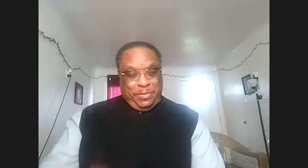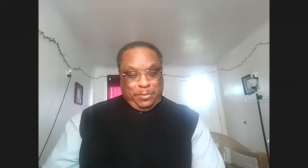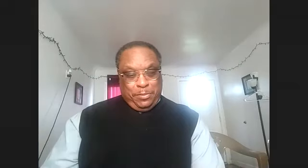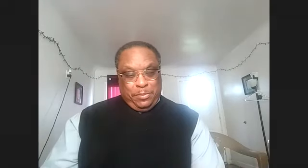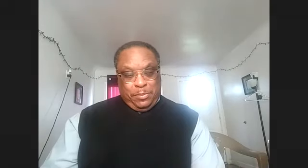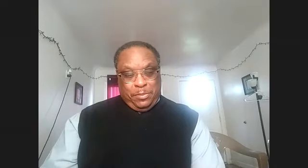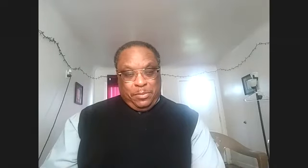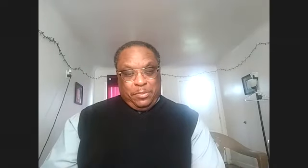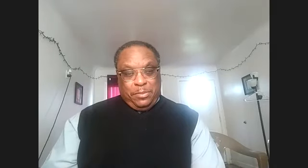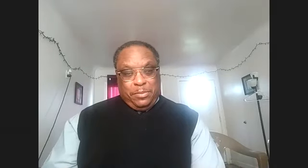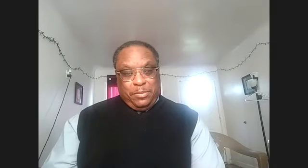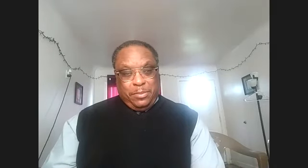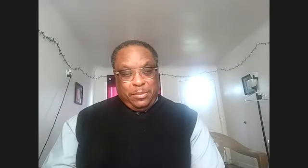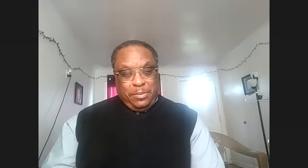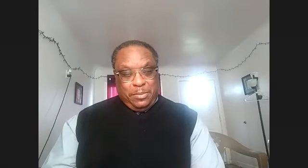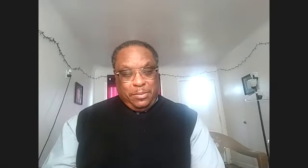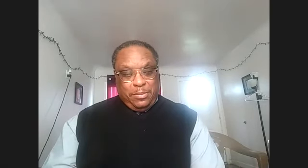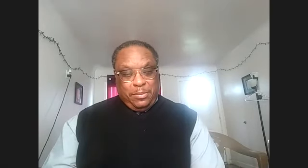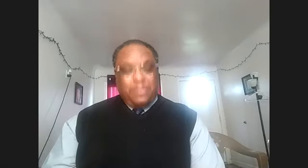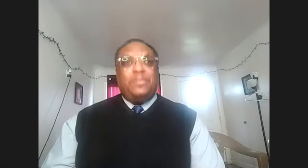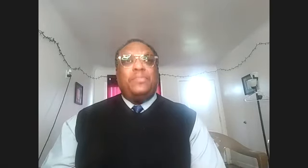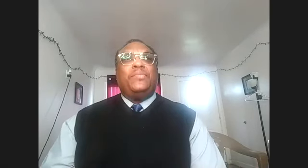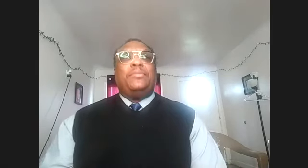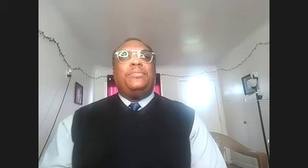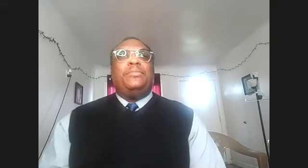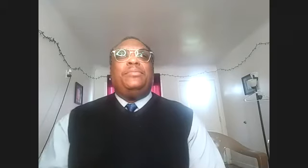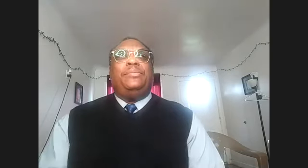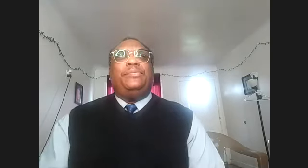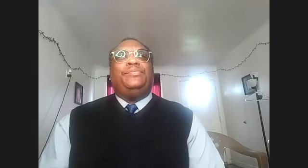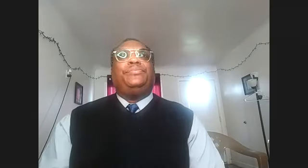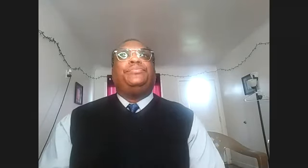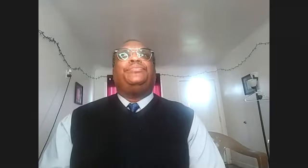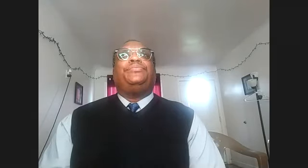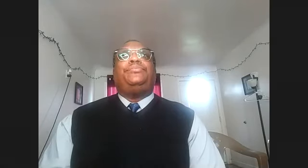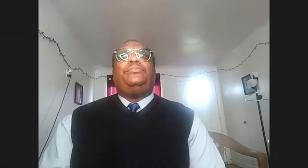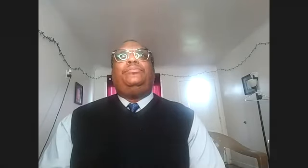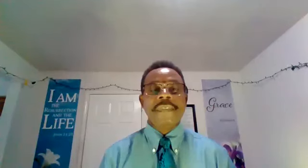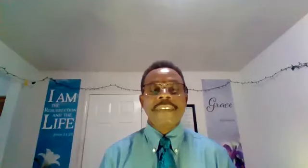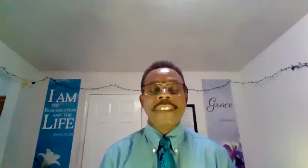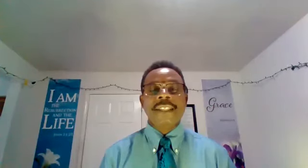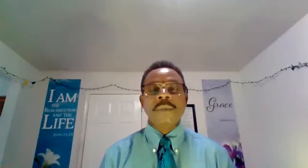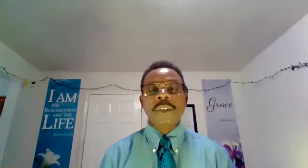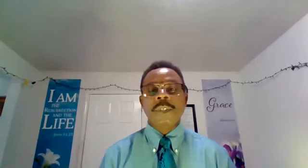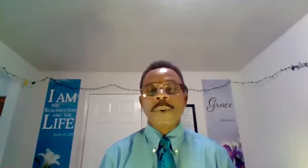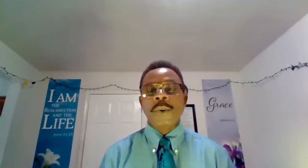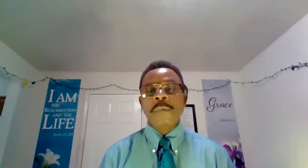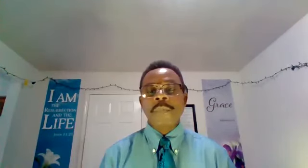I come to leave you, I need that this to be on the recording. I want to thank you so very much. One thing that was so,